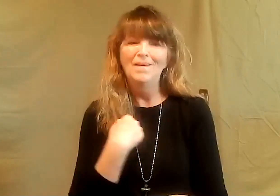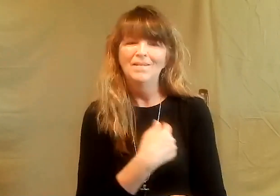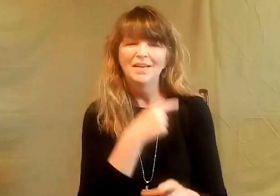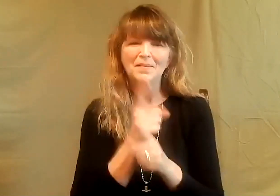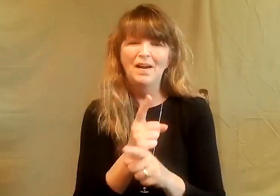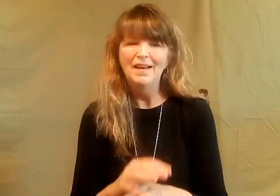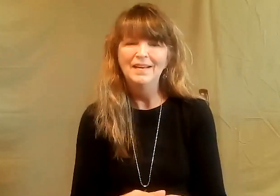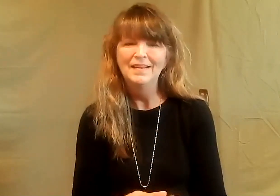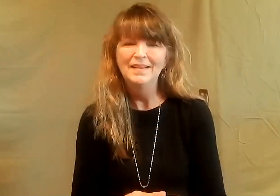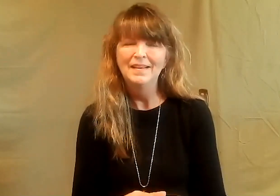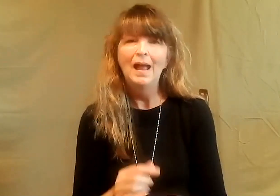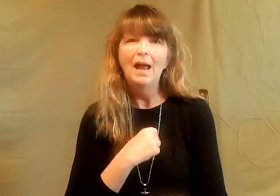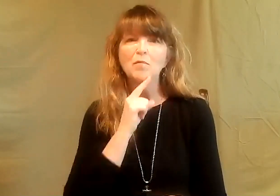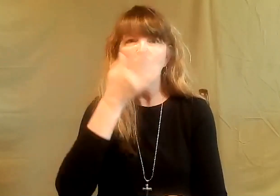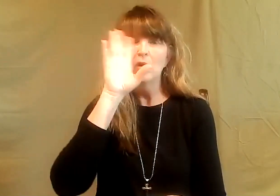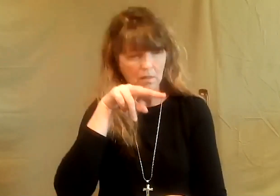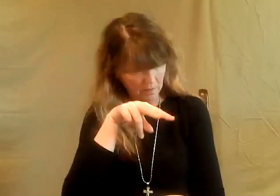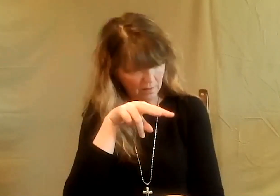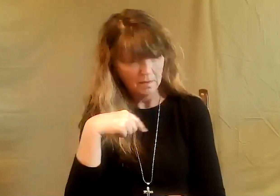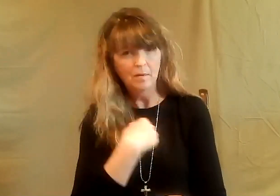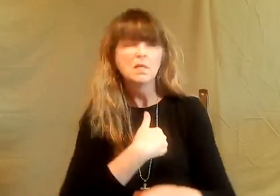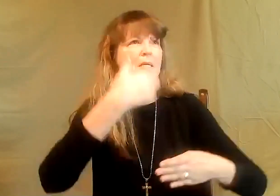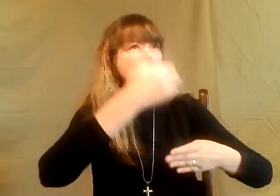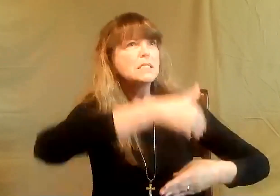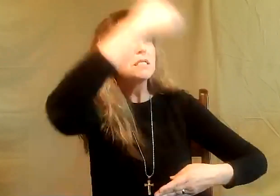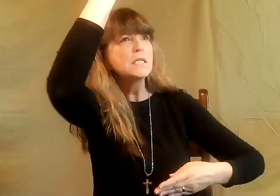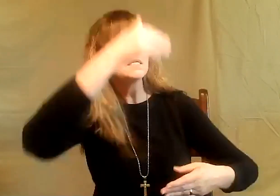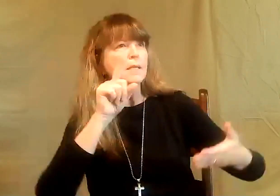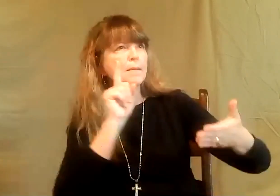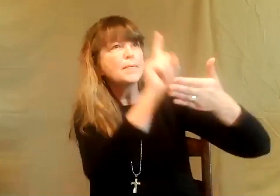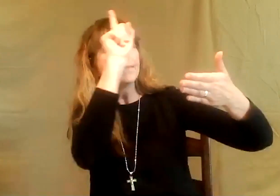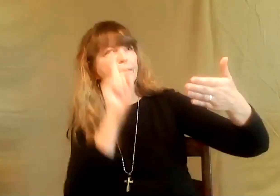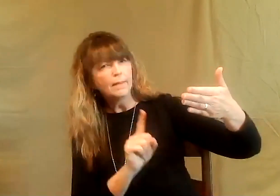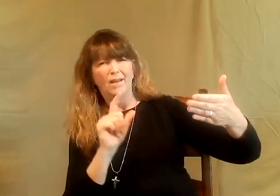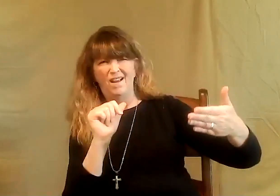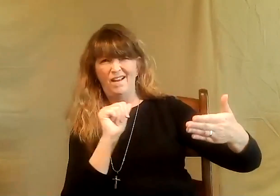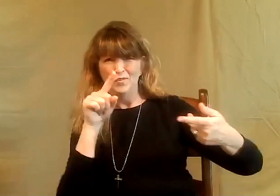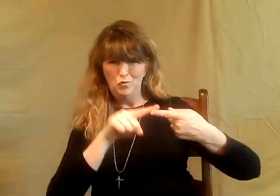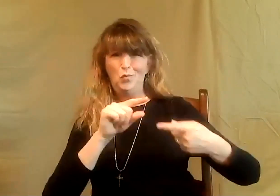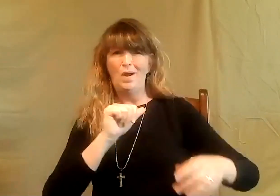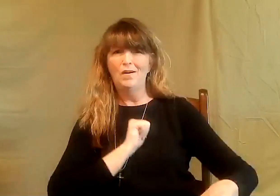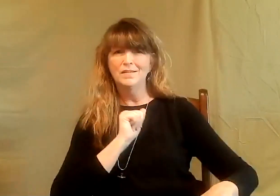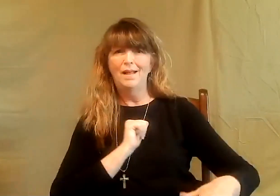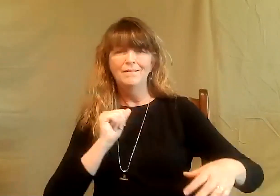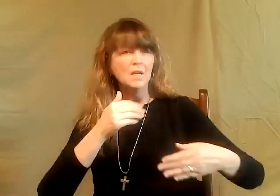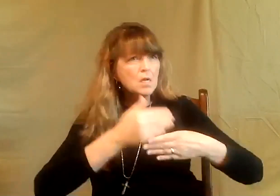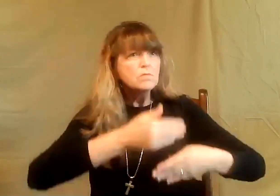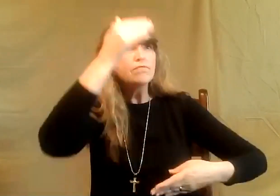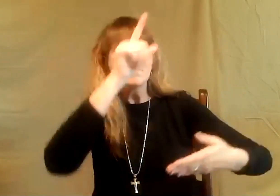God is always taking care of us, right? I'm sure God looks at us putting up these walls and doing